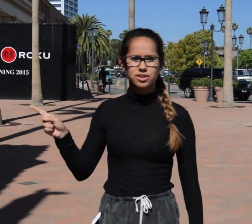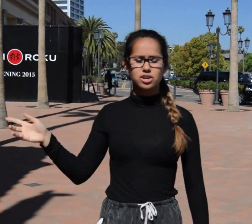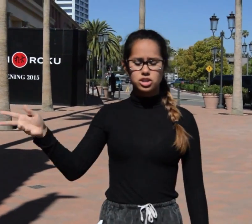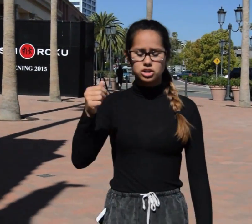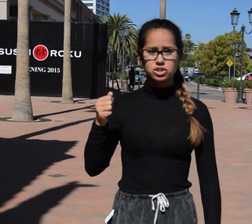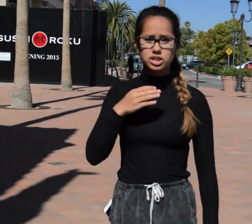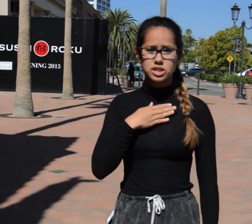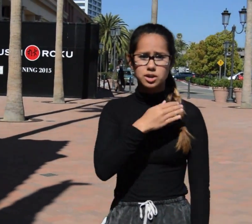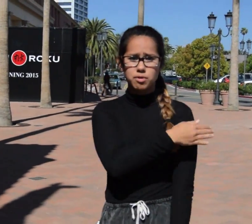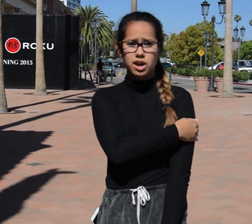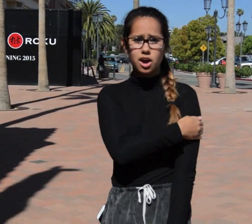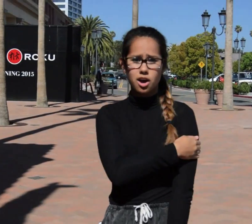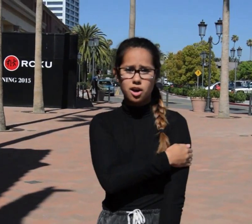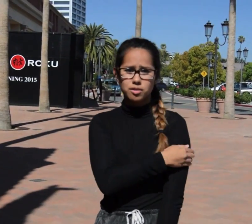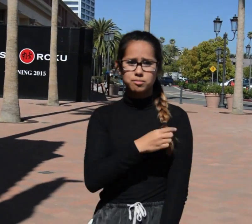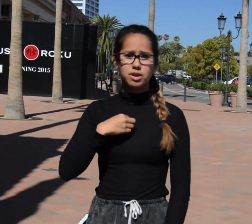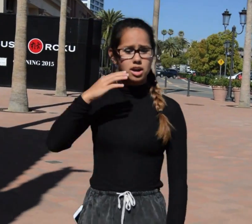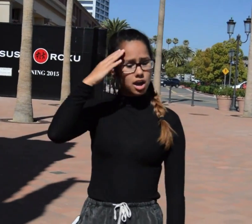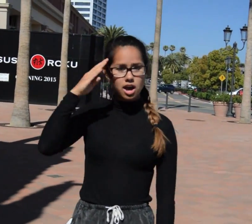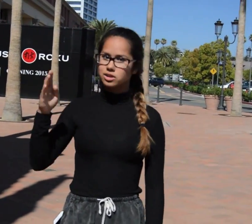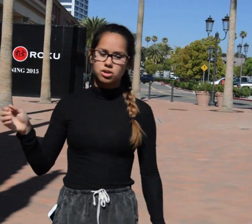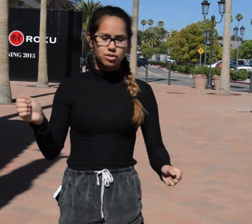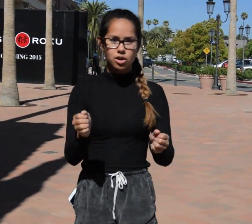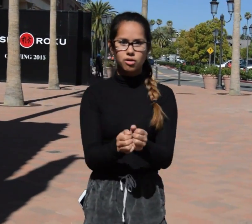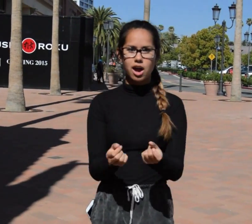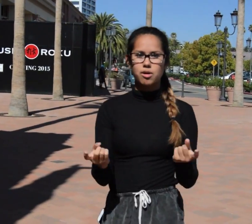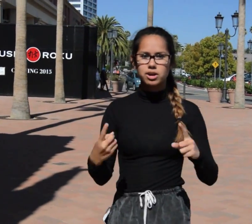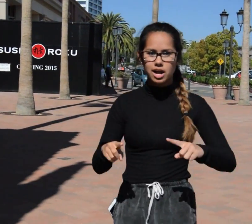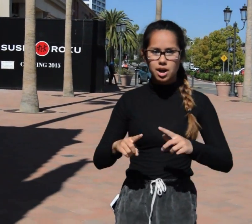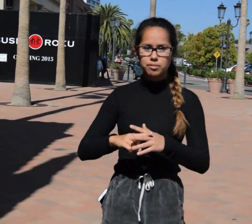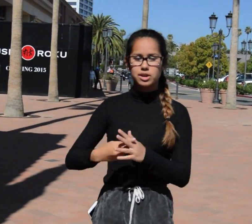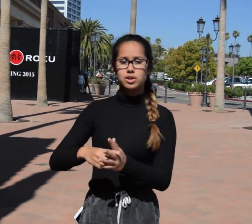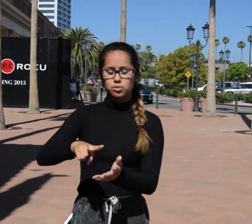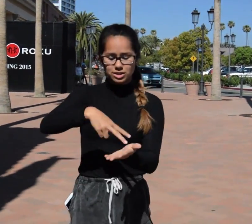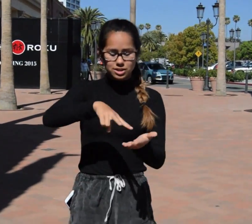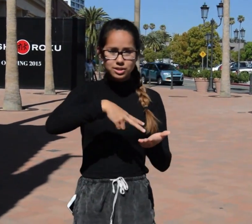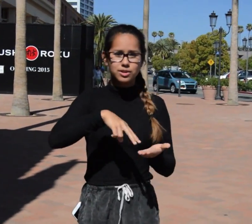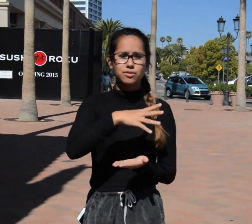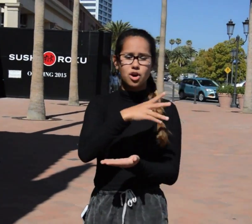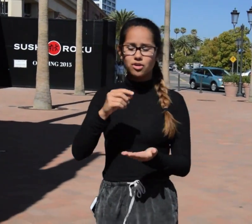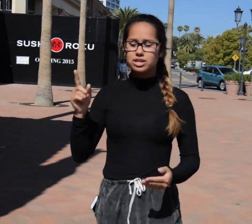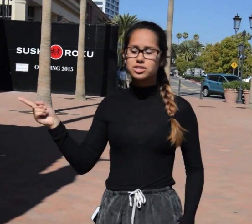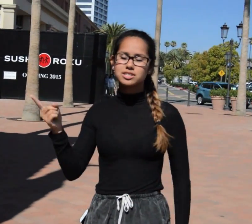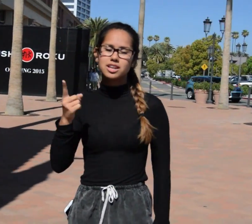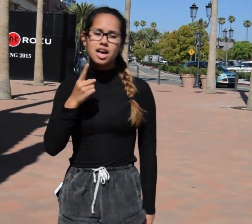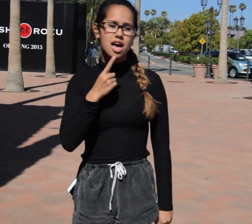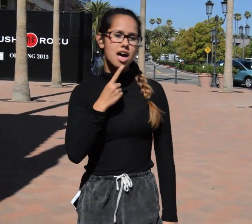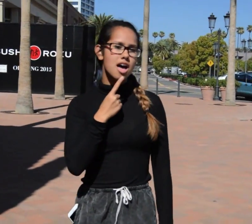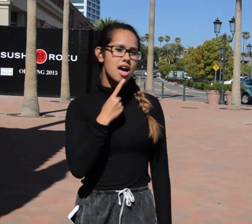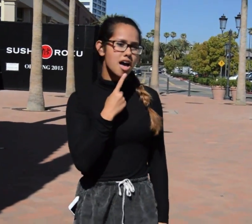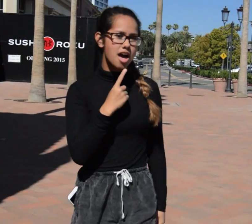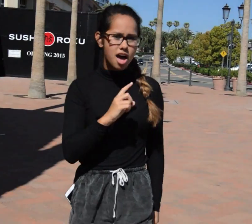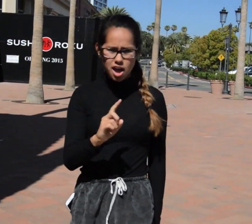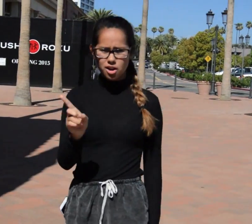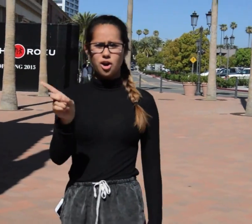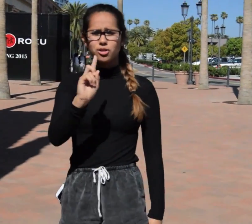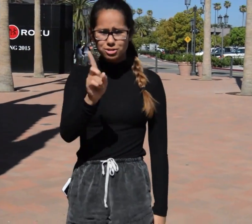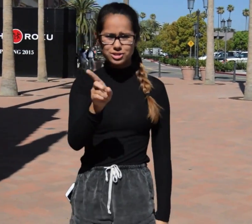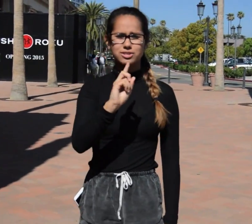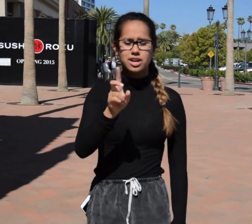She took my arm I don't know how it happened We took the floor and she said Oh, don't you